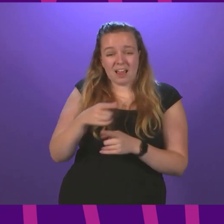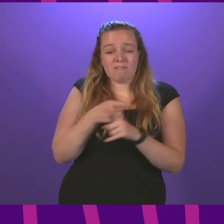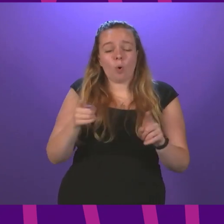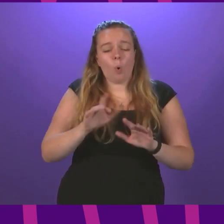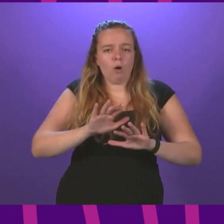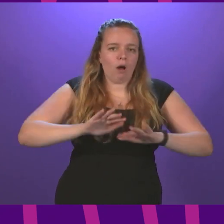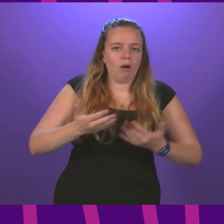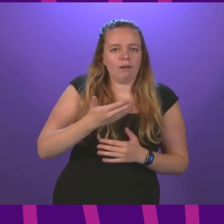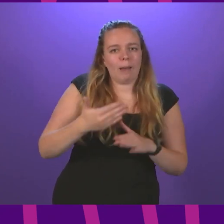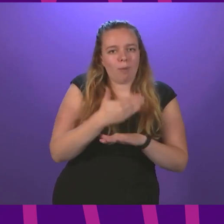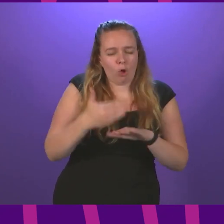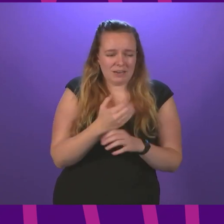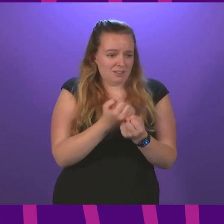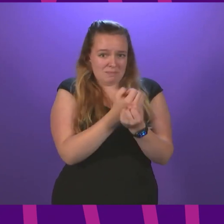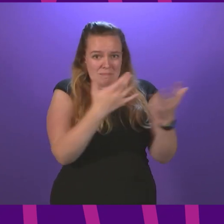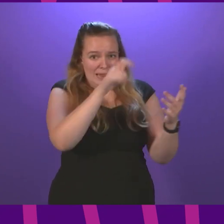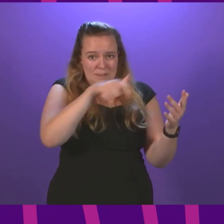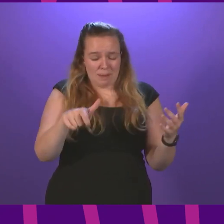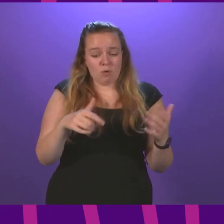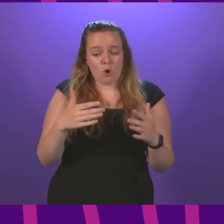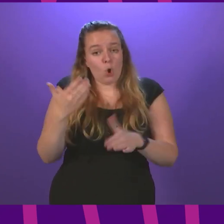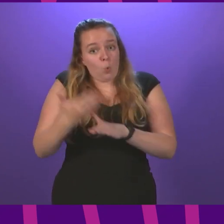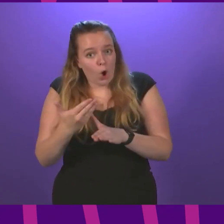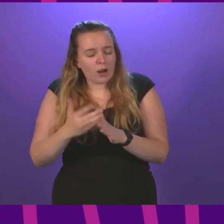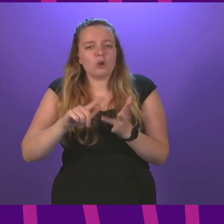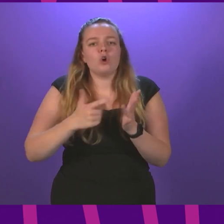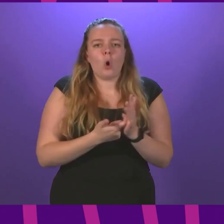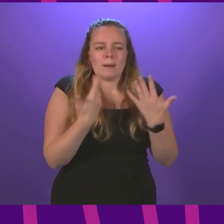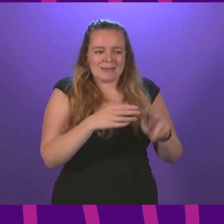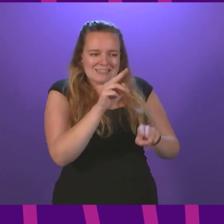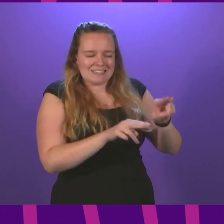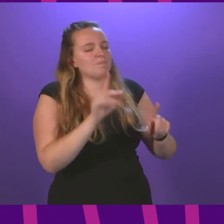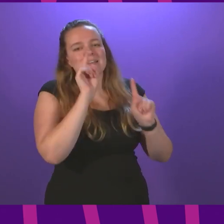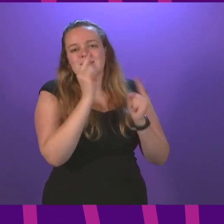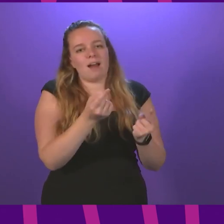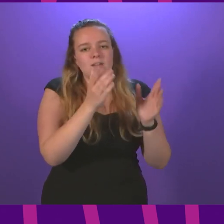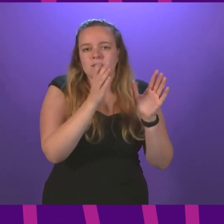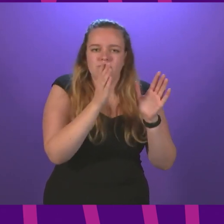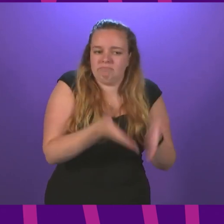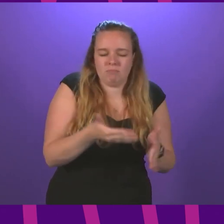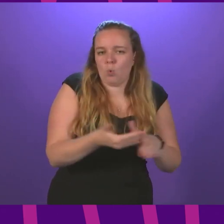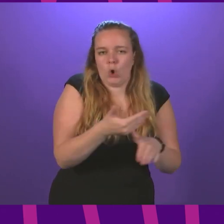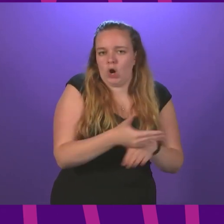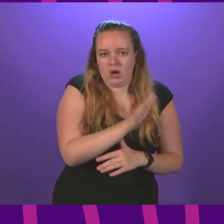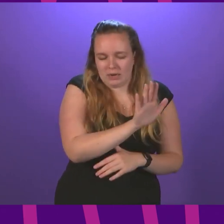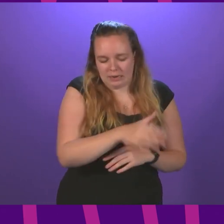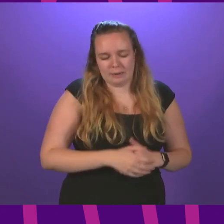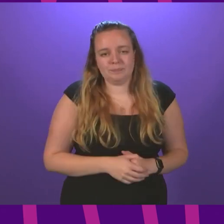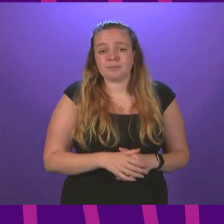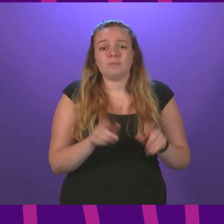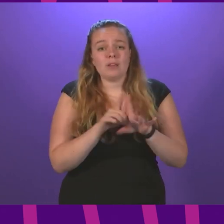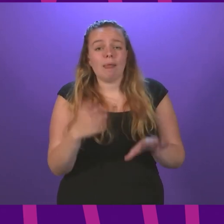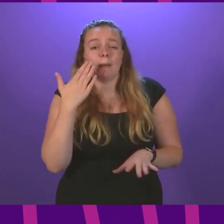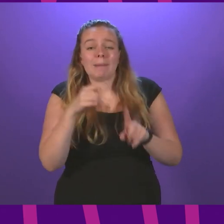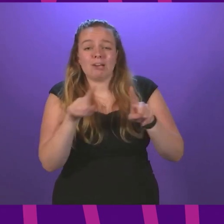unemployment payment. Many millions of people are either working or have been assessed as being not required to work. Like the bedroom